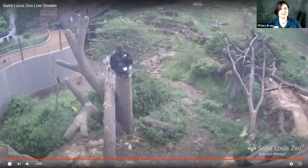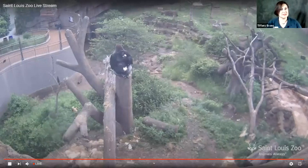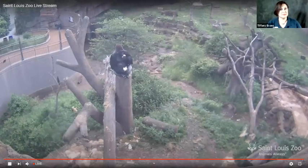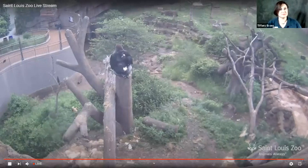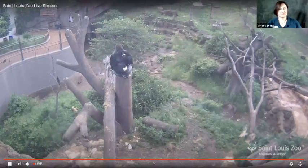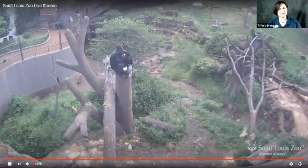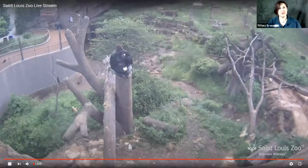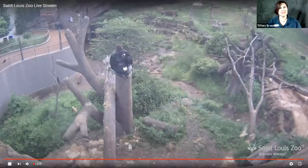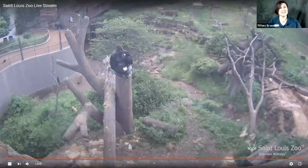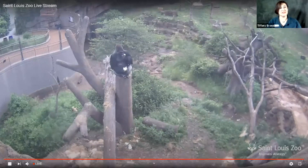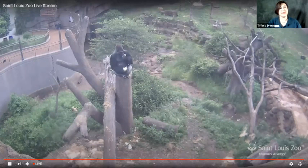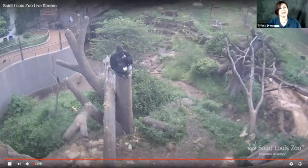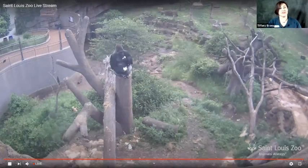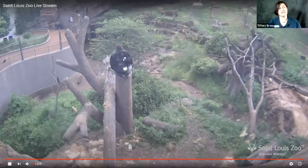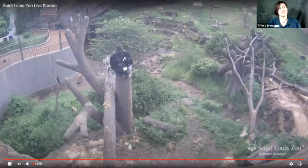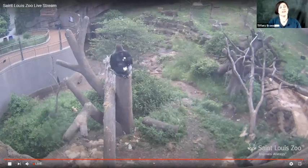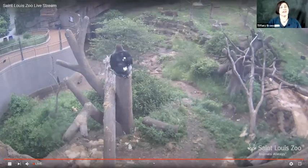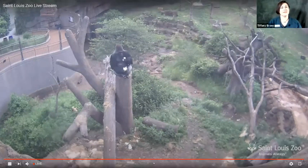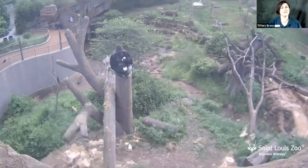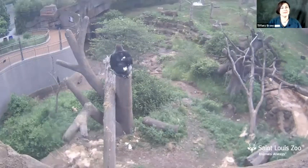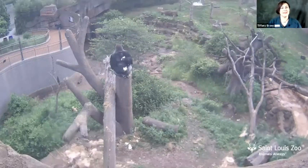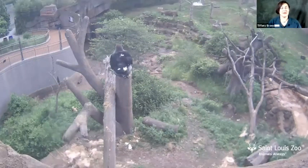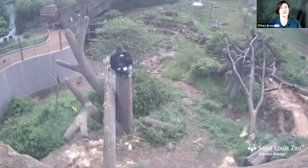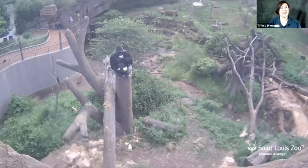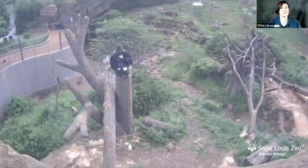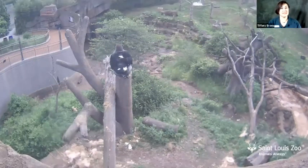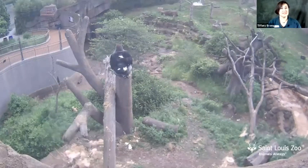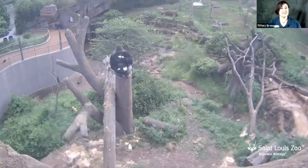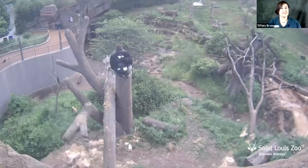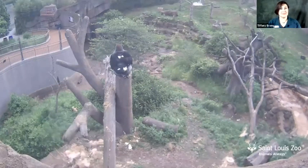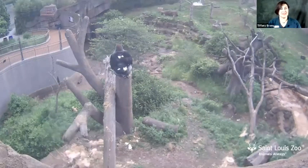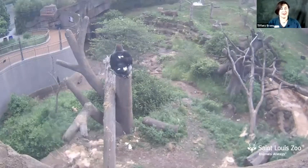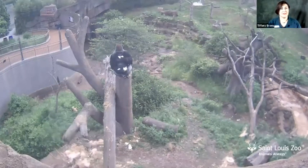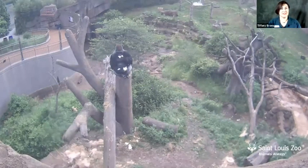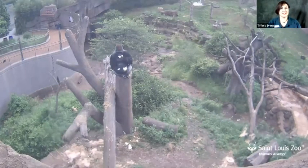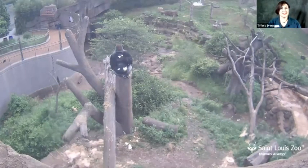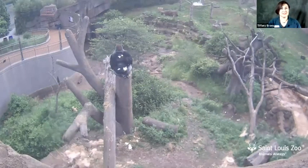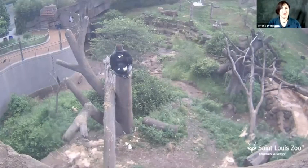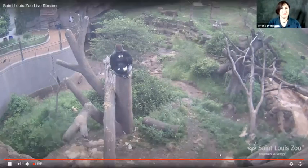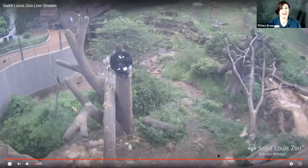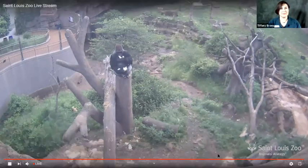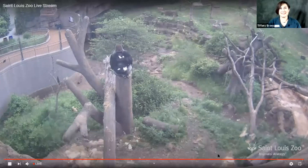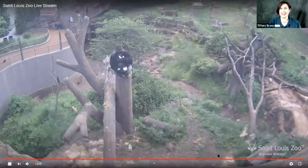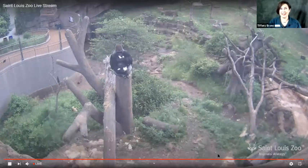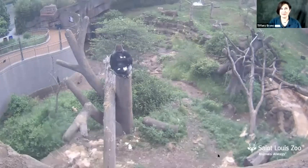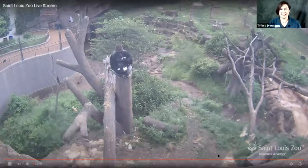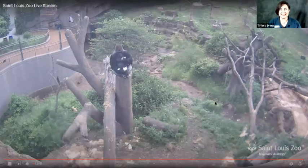Zoo. You can see their pictures with their names near the exhibit there for when the zoo doesn't open back up to kind of help you tell the